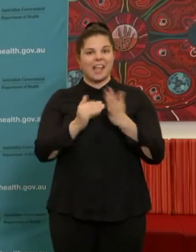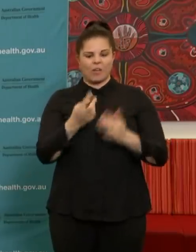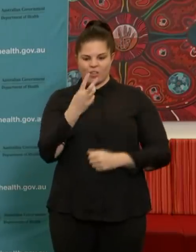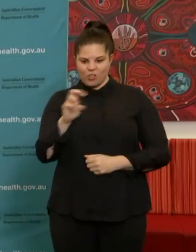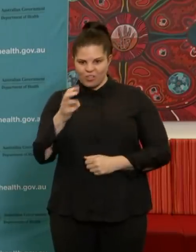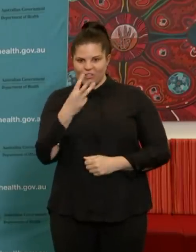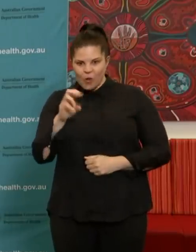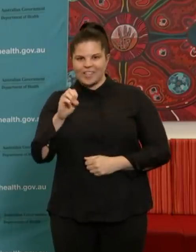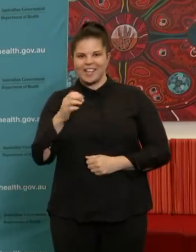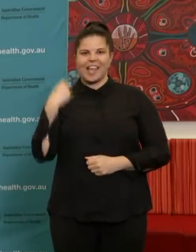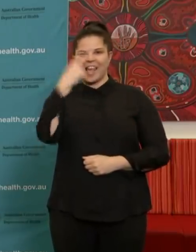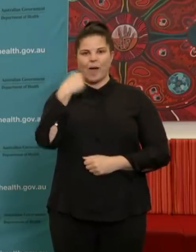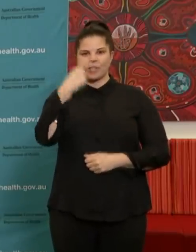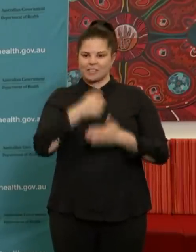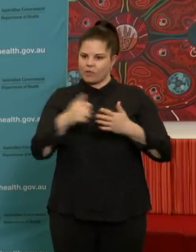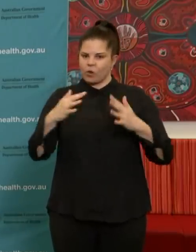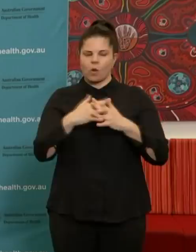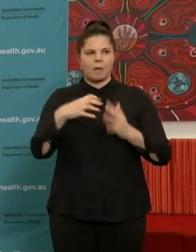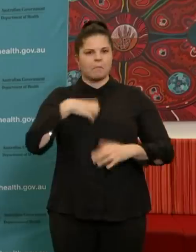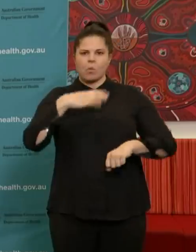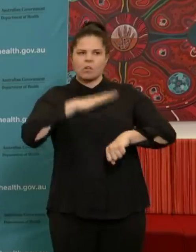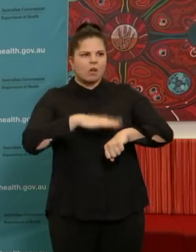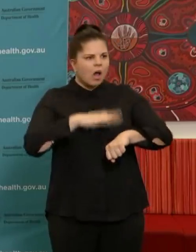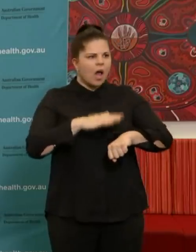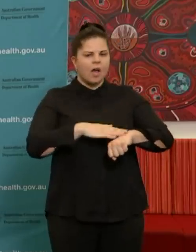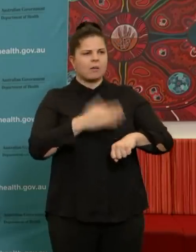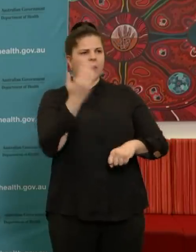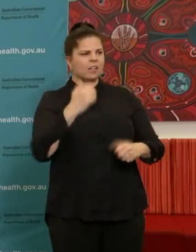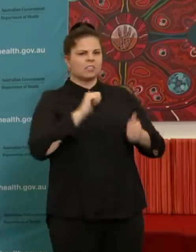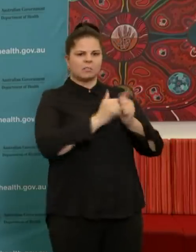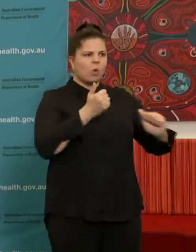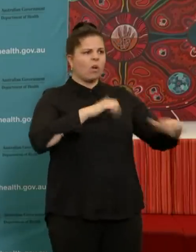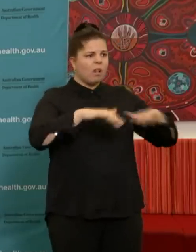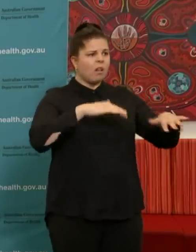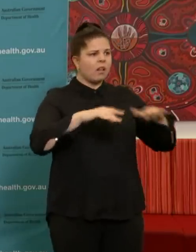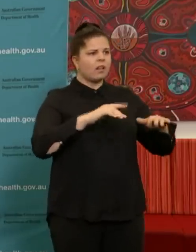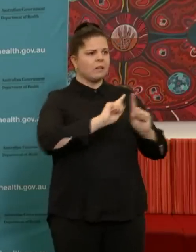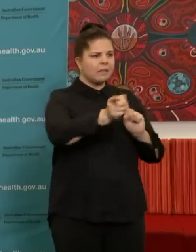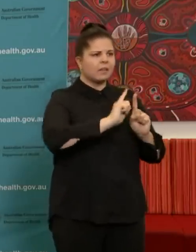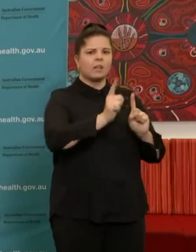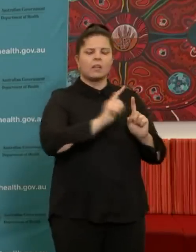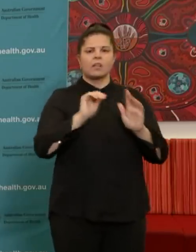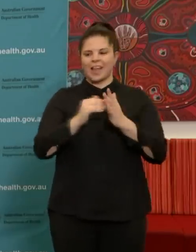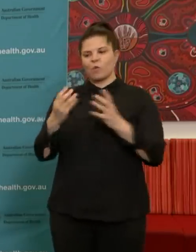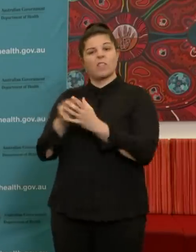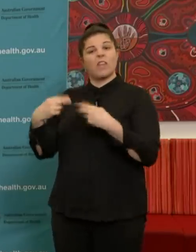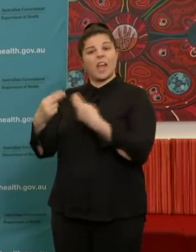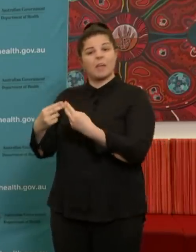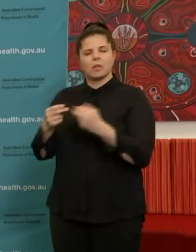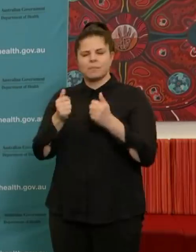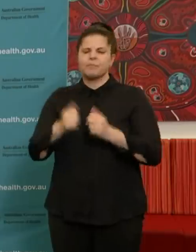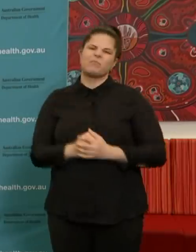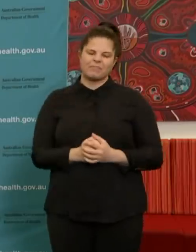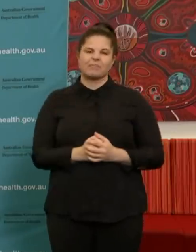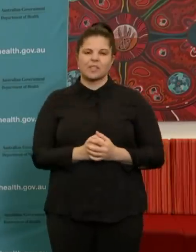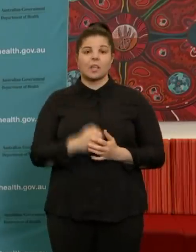interact with their family. So these are important things. Many people have been separated from loved ones. In my own family,